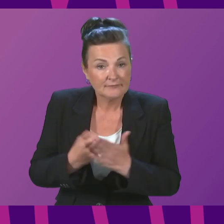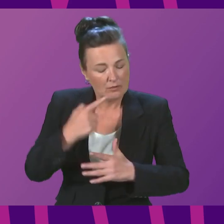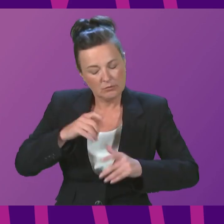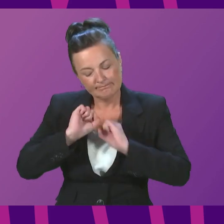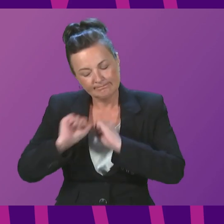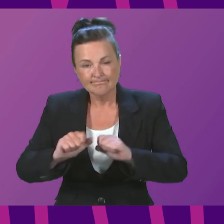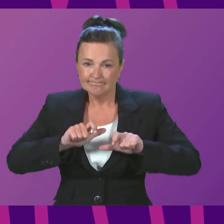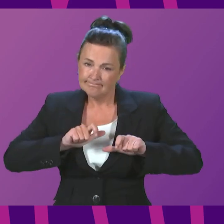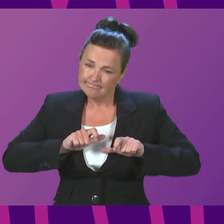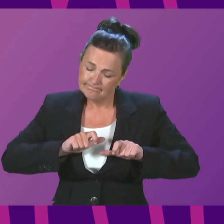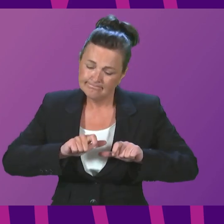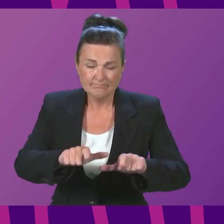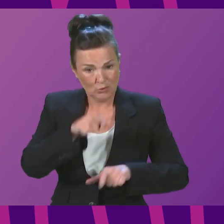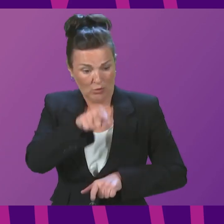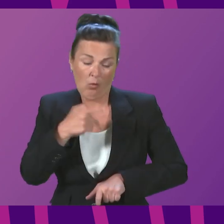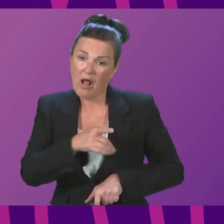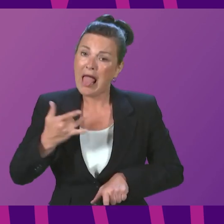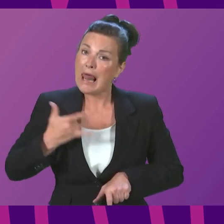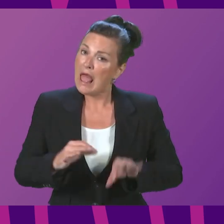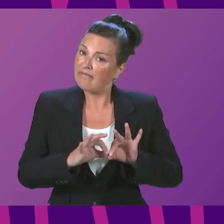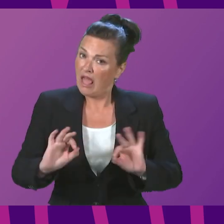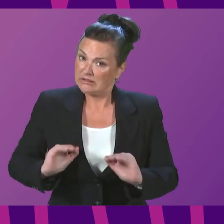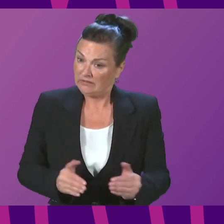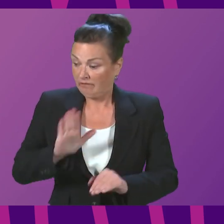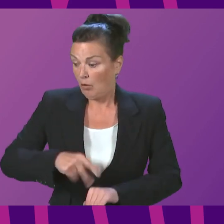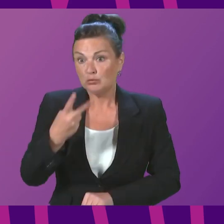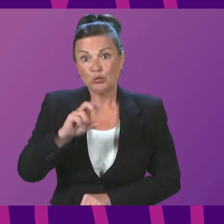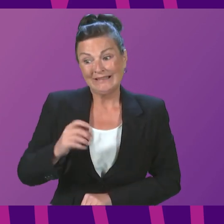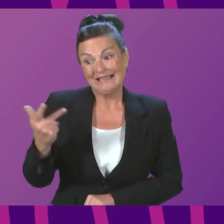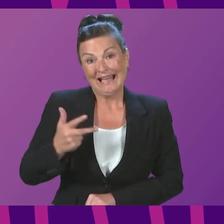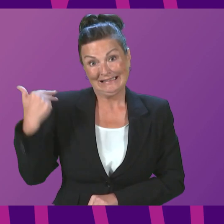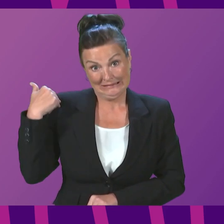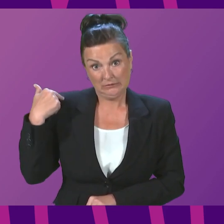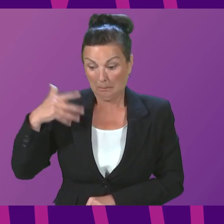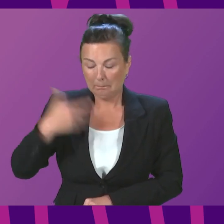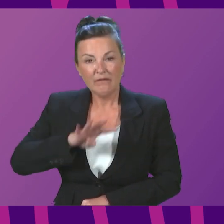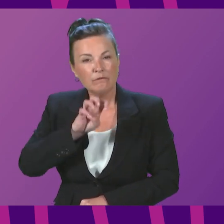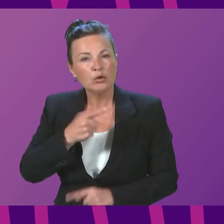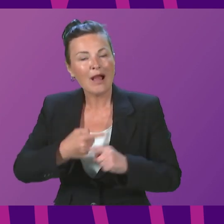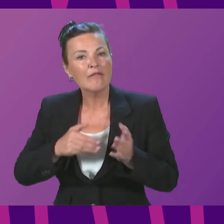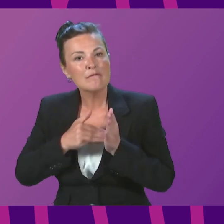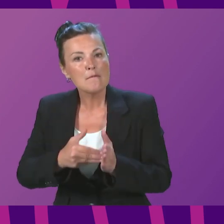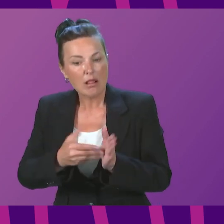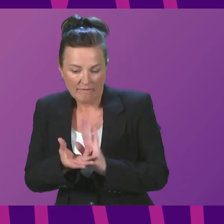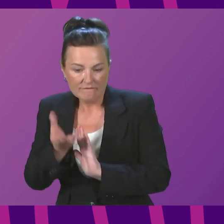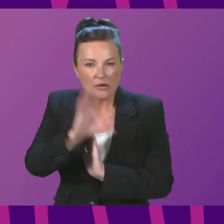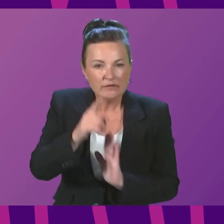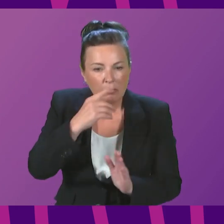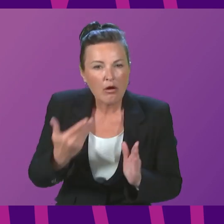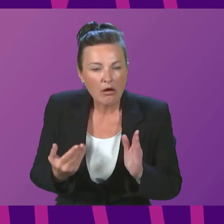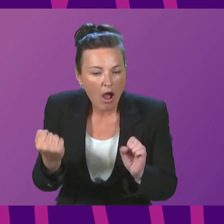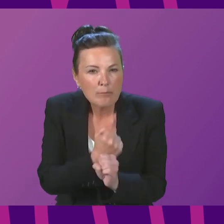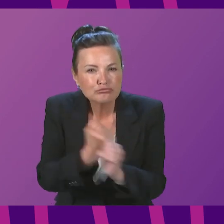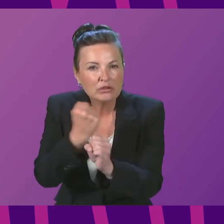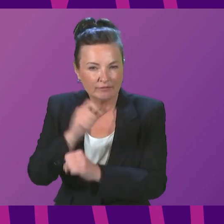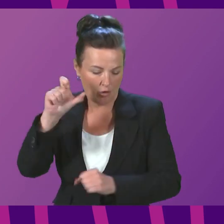vital lifeline services. Since 2018, we have made £14.5 million of funding available for upgrades on the